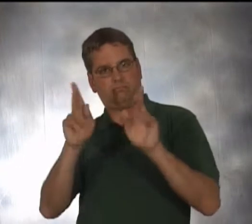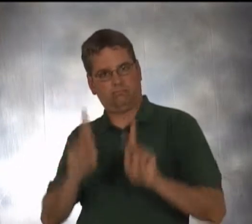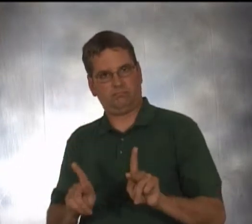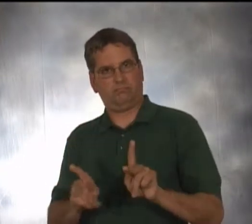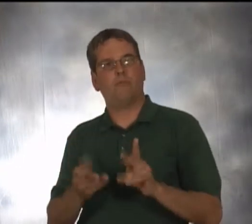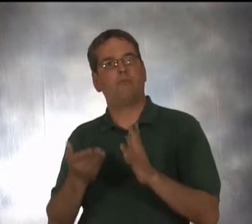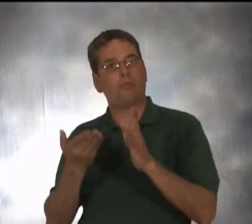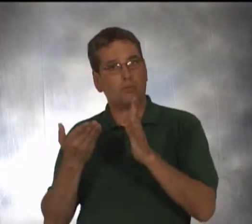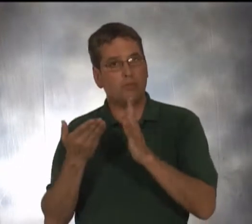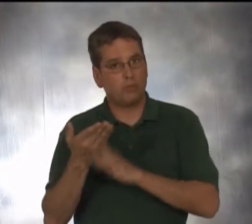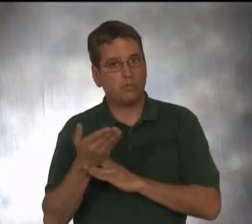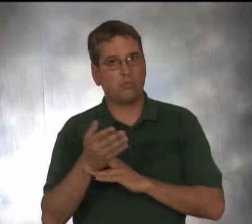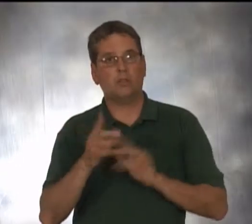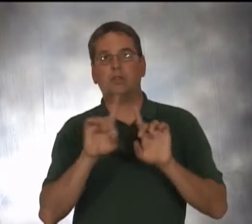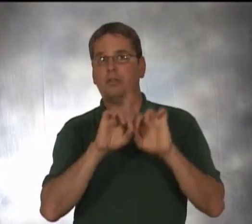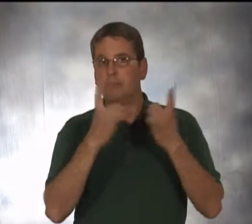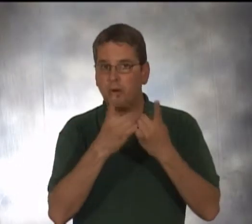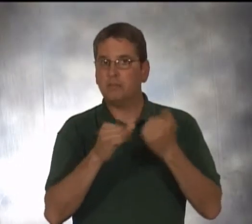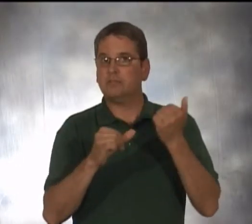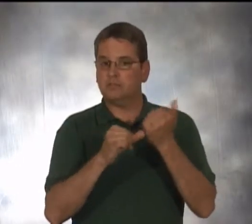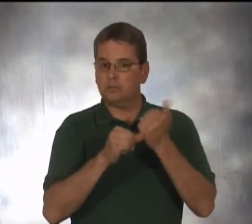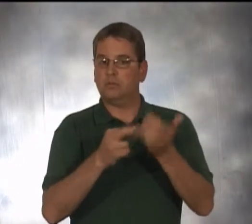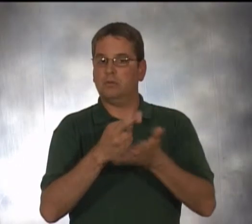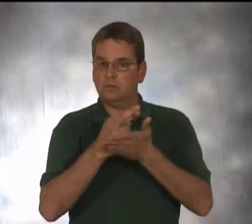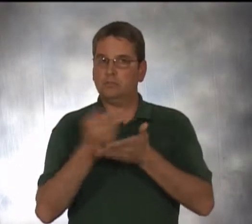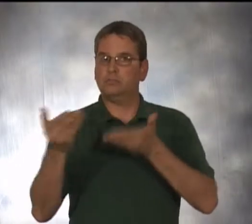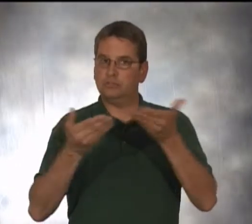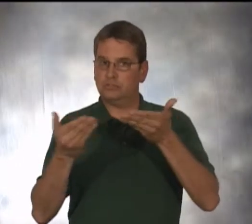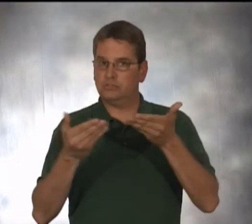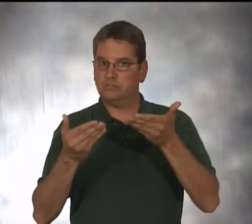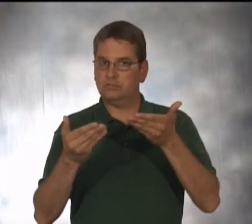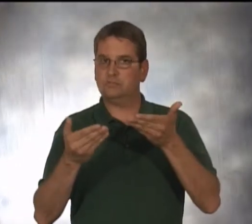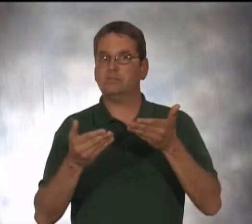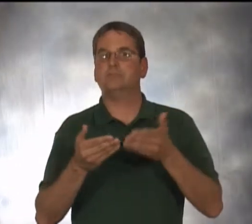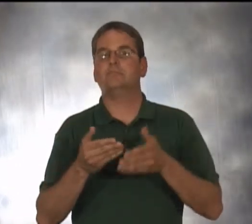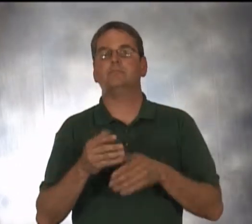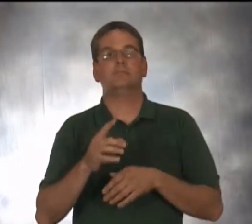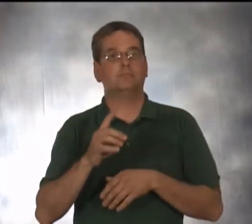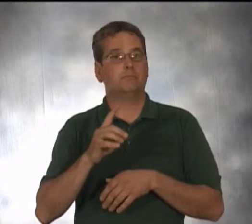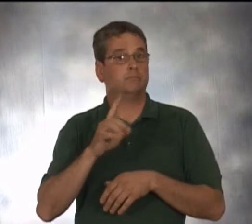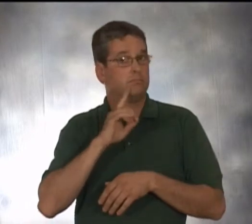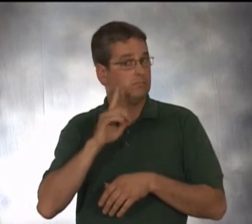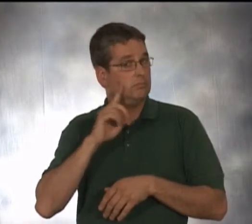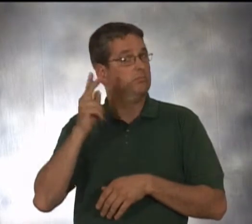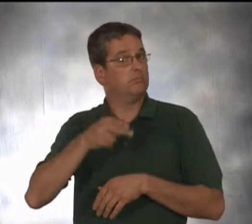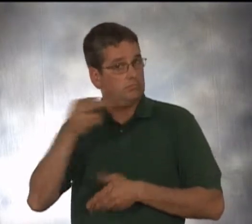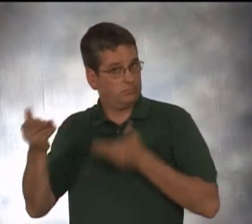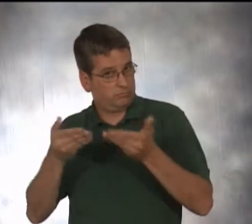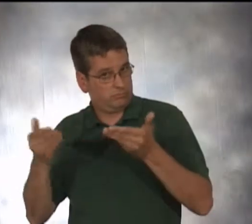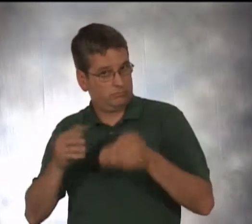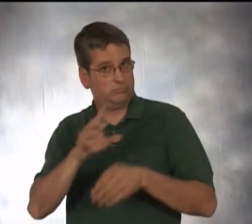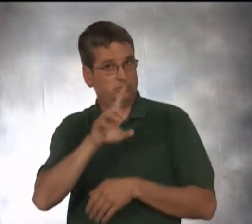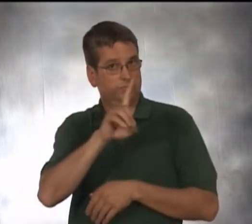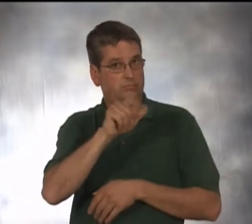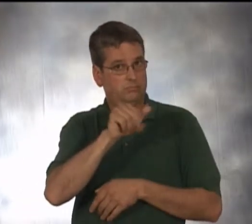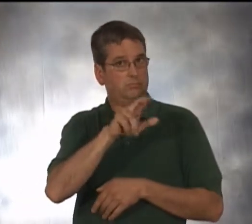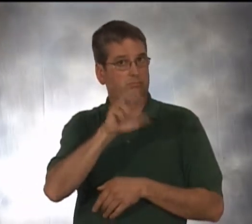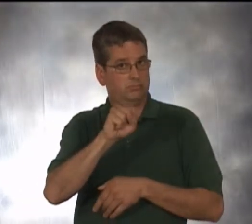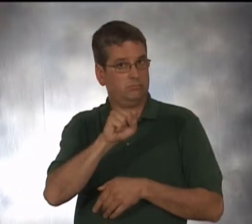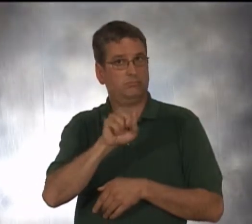Assistive and Rehabilitative Services, Deaf and Hard of Hearing Services, DARS,